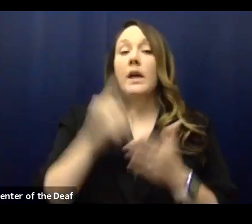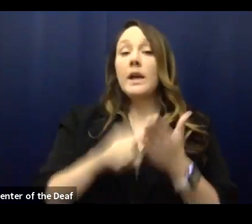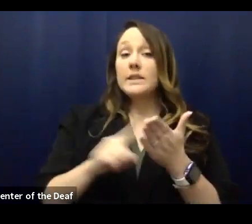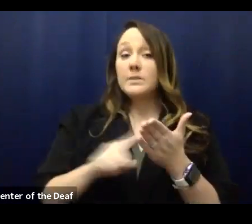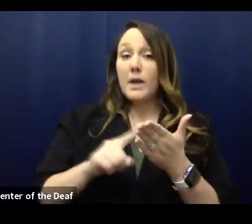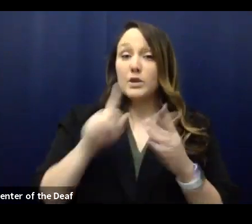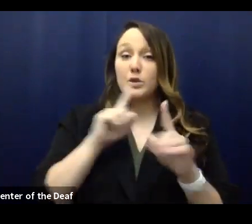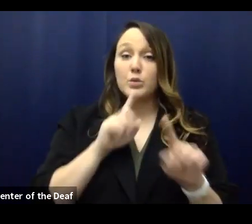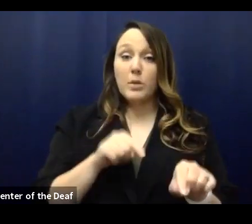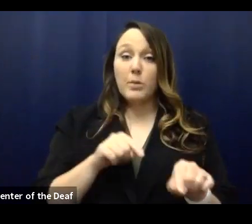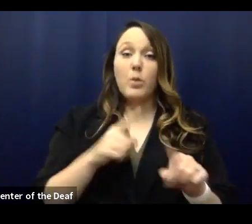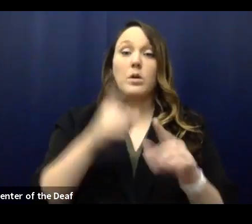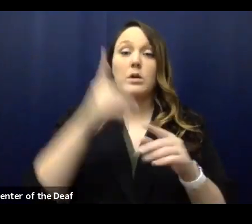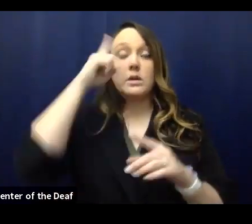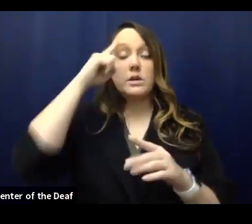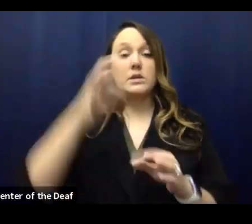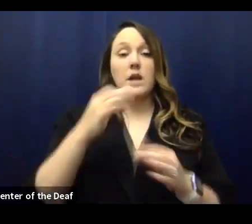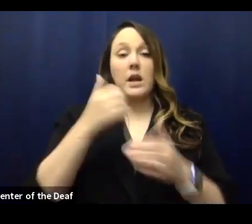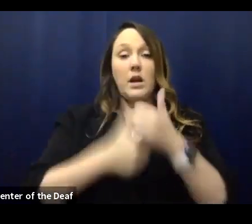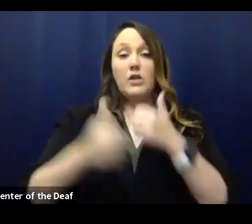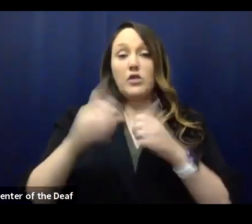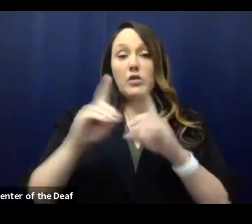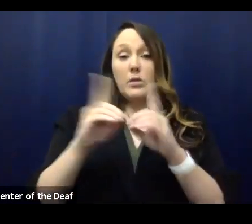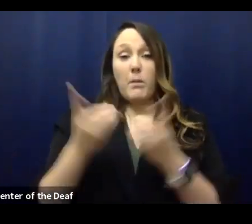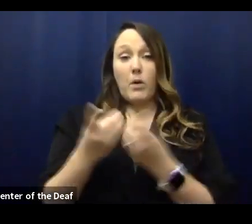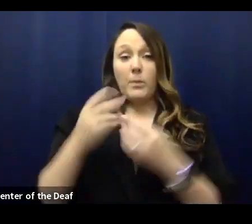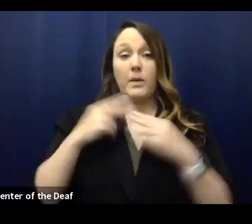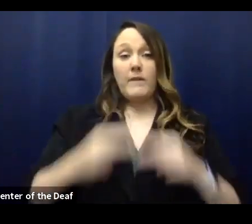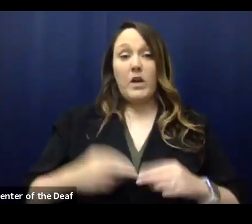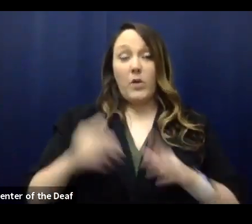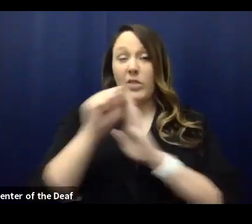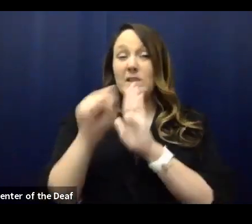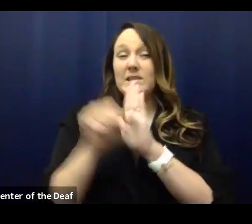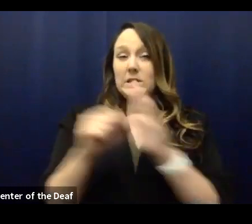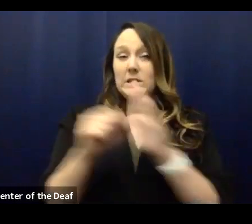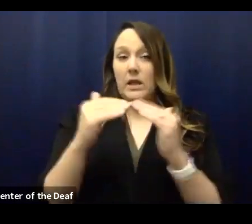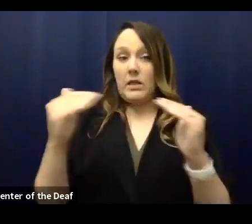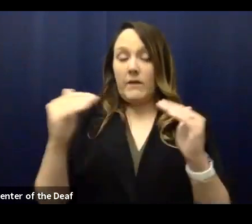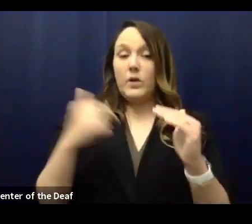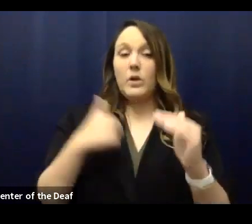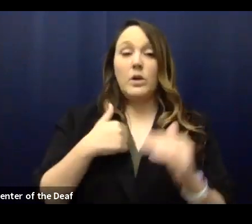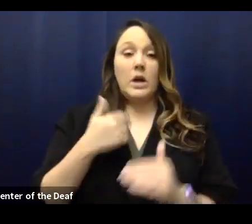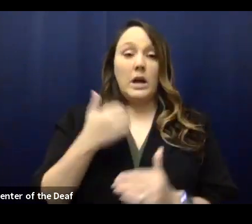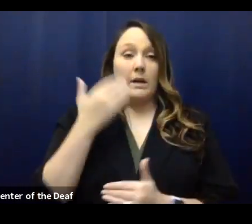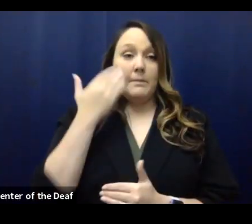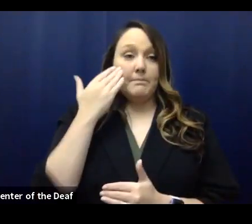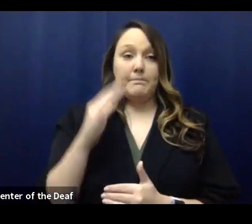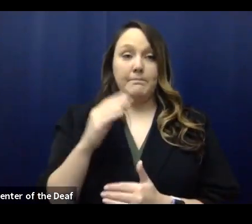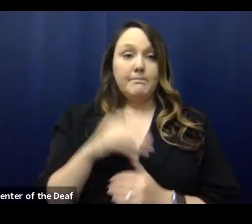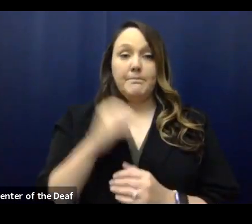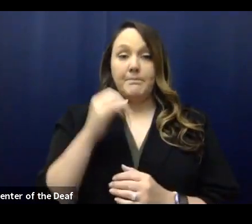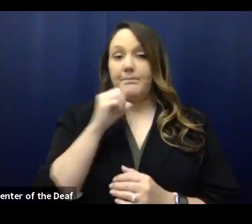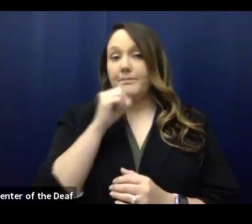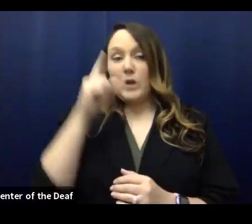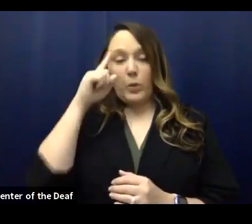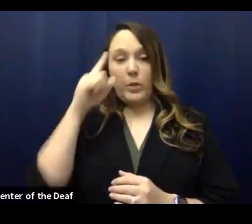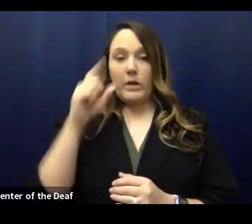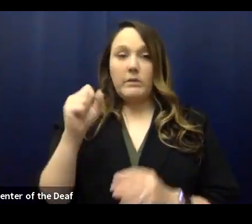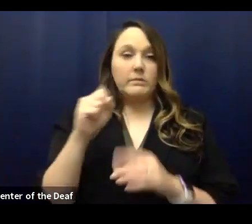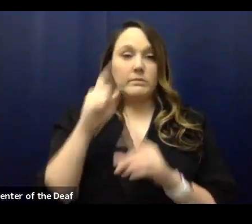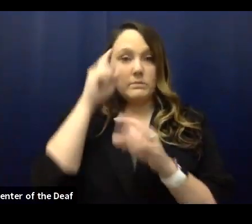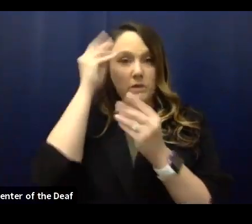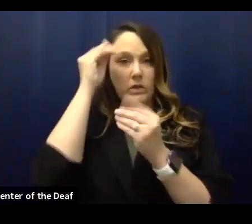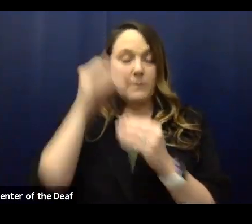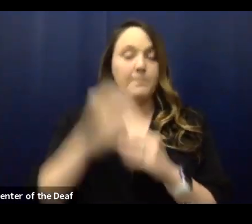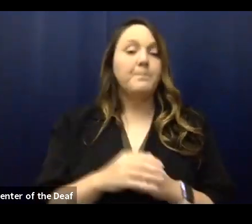by, um, the Department of Health at the state level. Um, and to my knowledge, it is not being considered. From Brian Hornback,